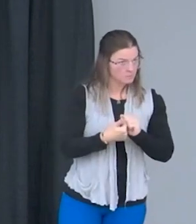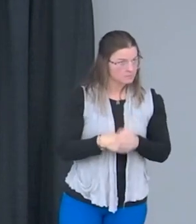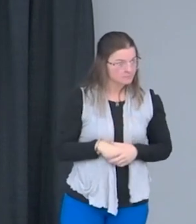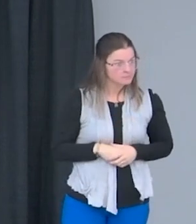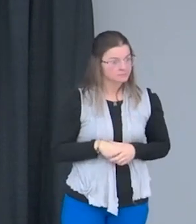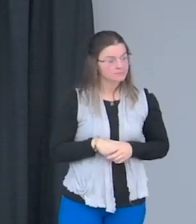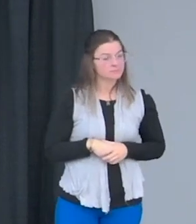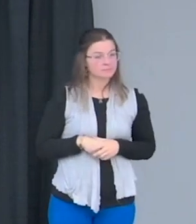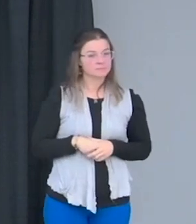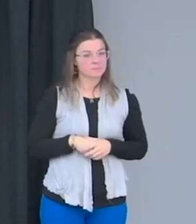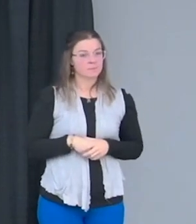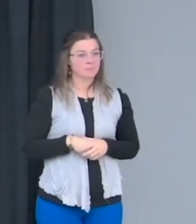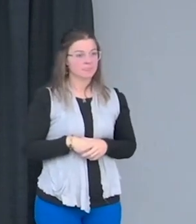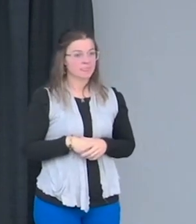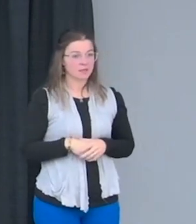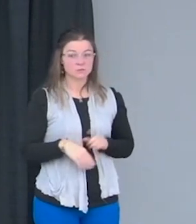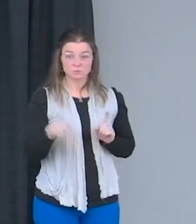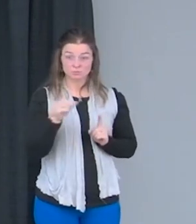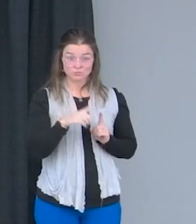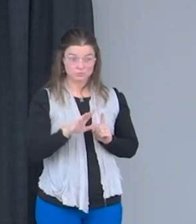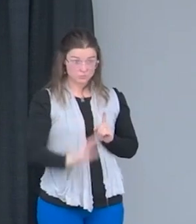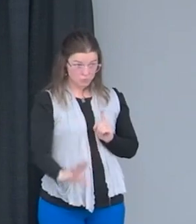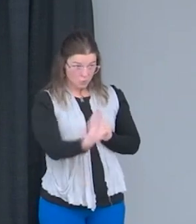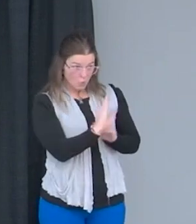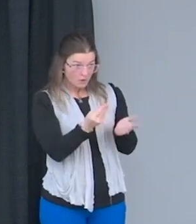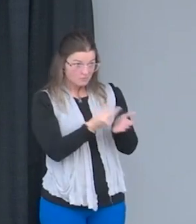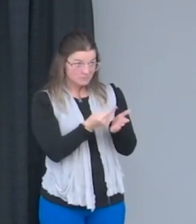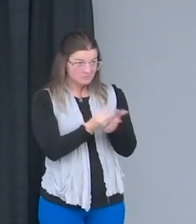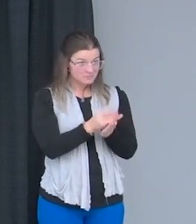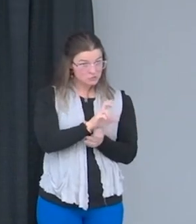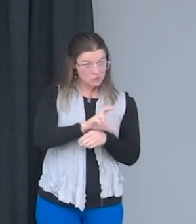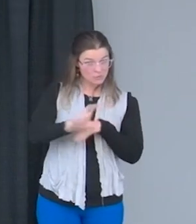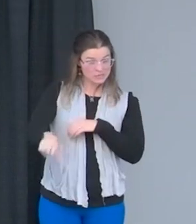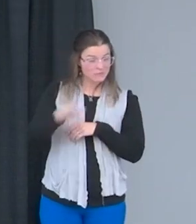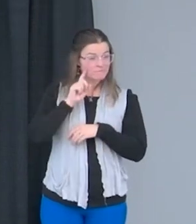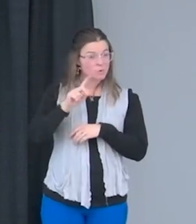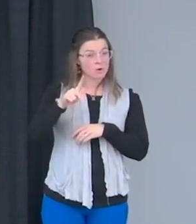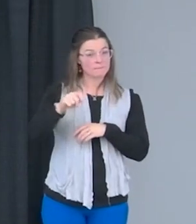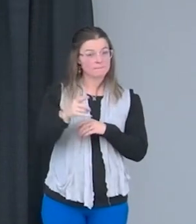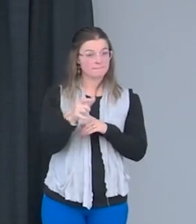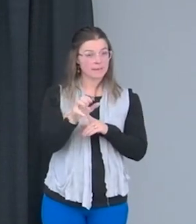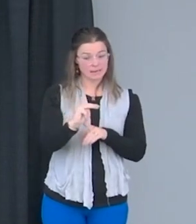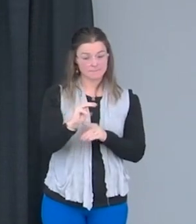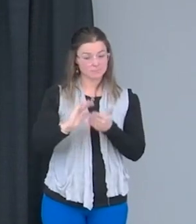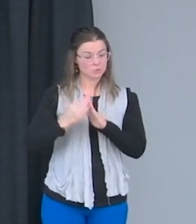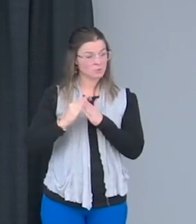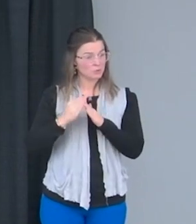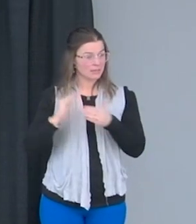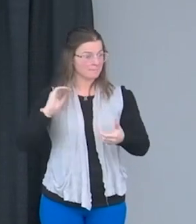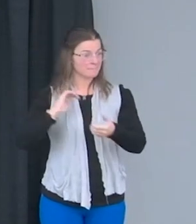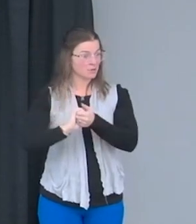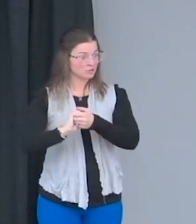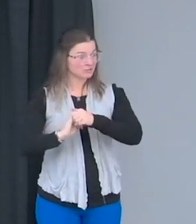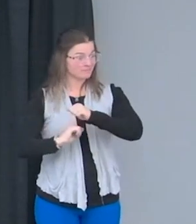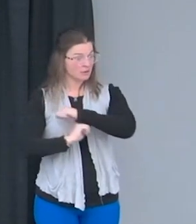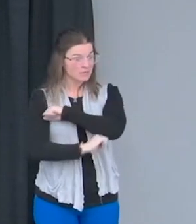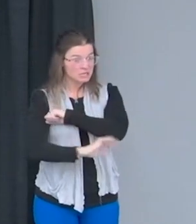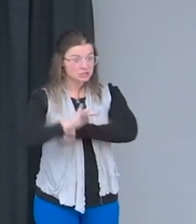So your donations to the Peckham Community Partnership Foundation help create